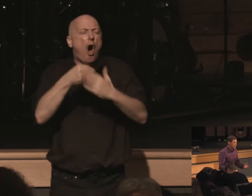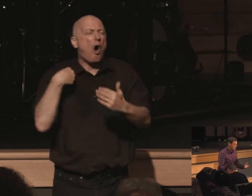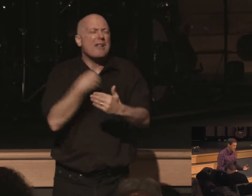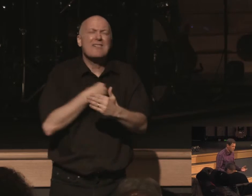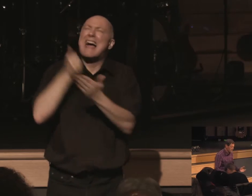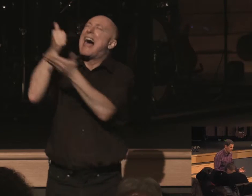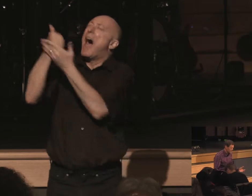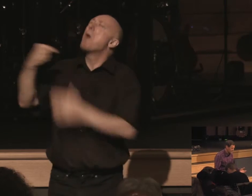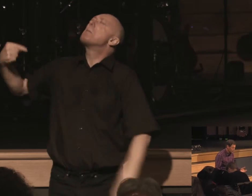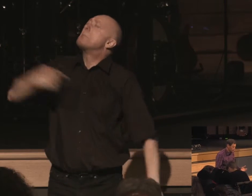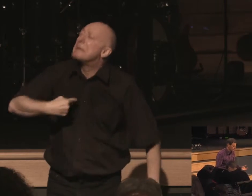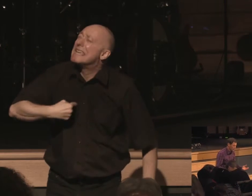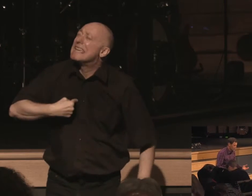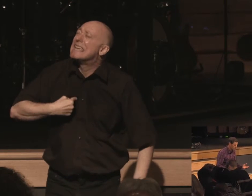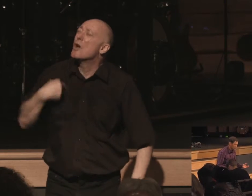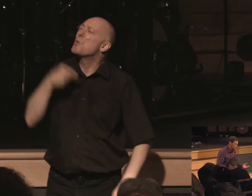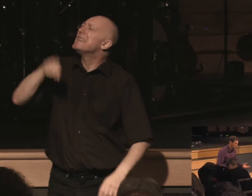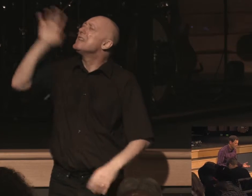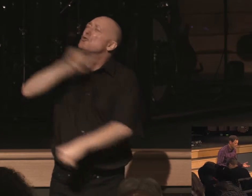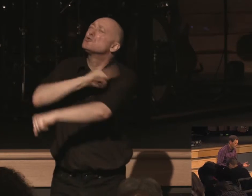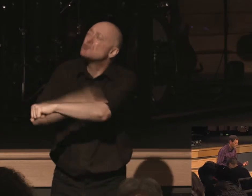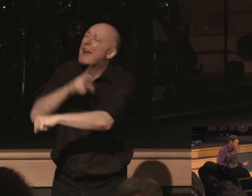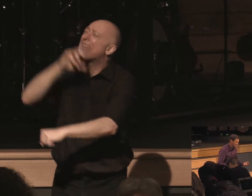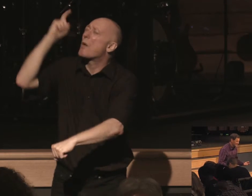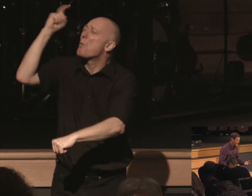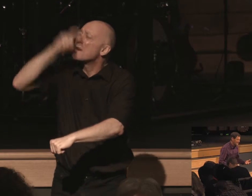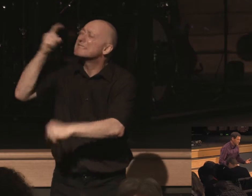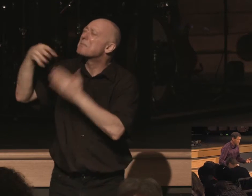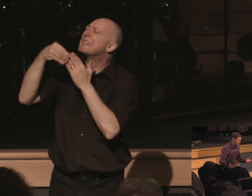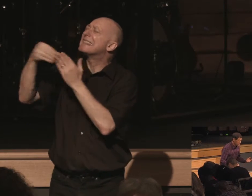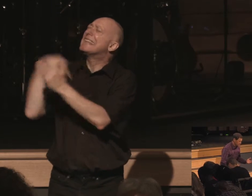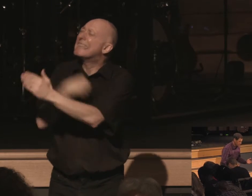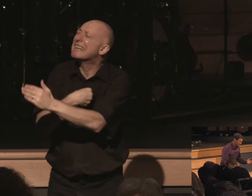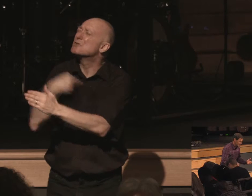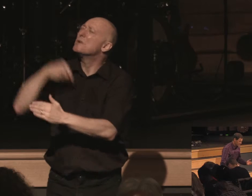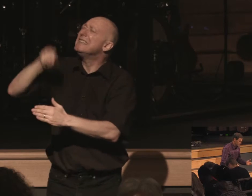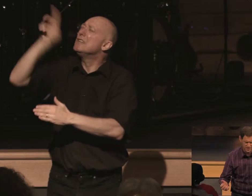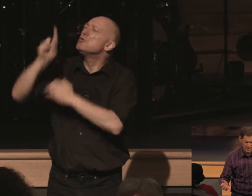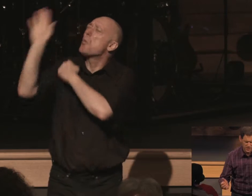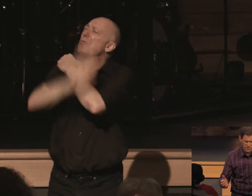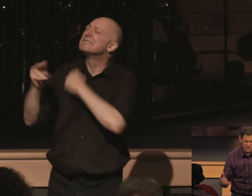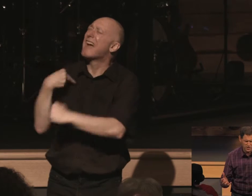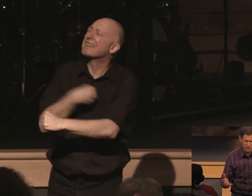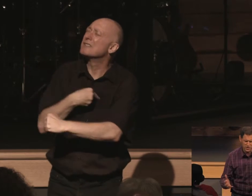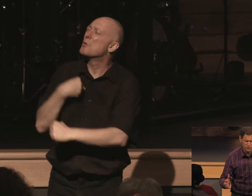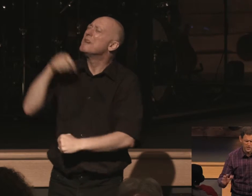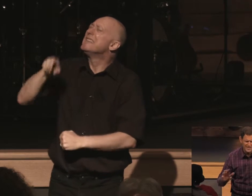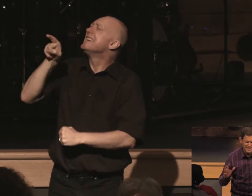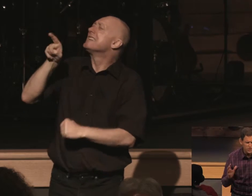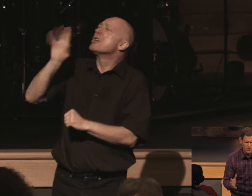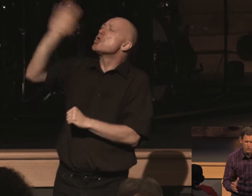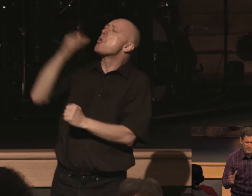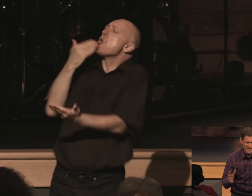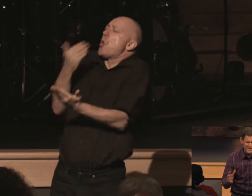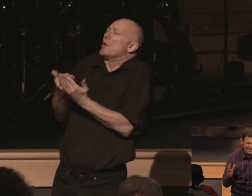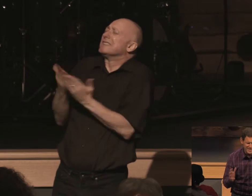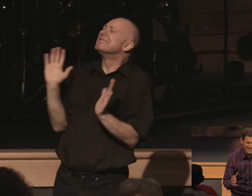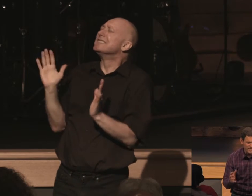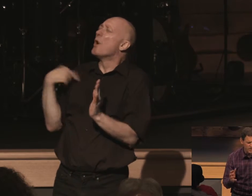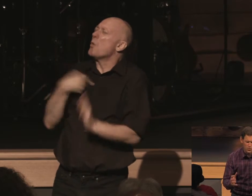me oh god we need your strength we need your wisdom we need your leading we need your protection we need your goodness we need you we need you